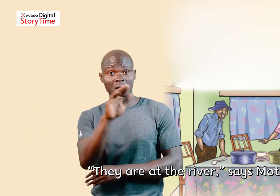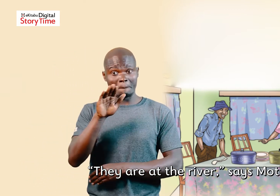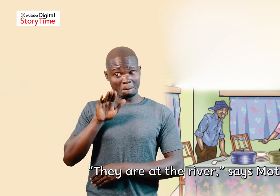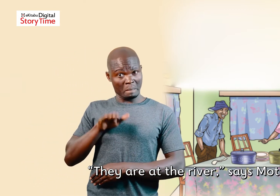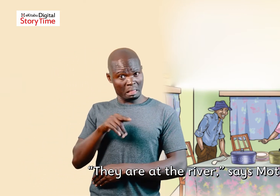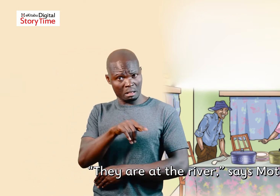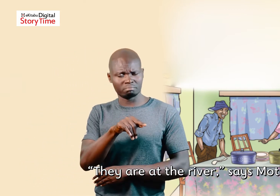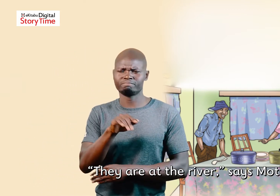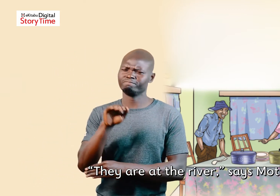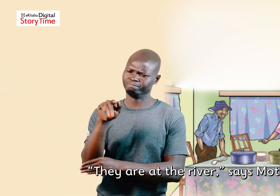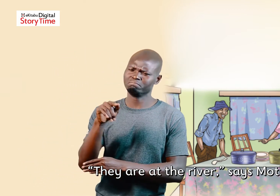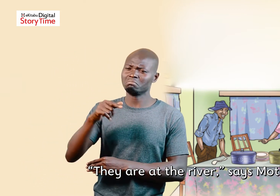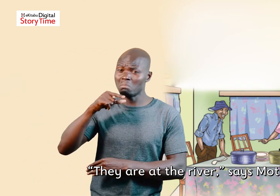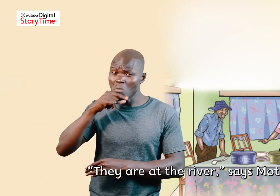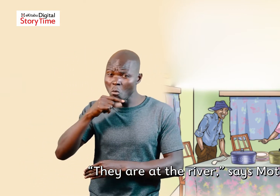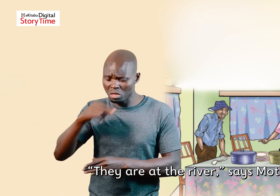They are at the river Says mother